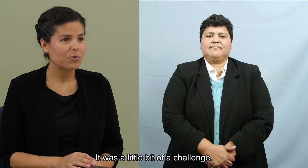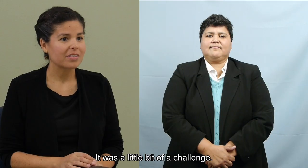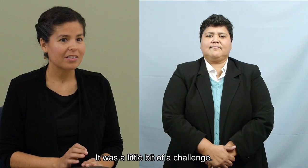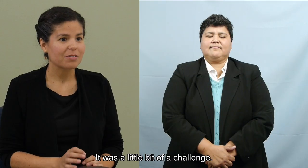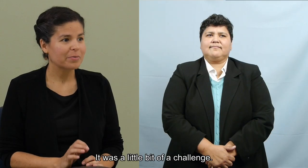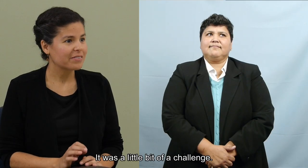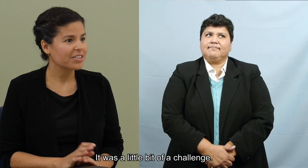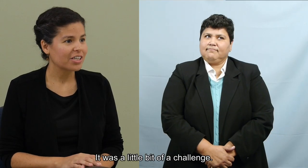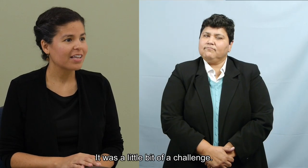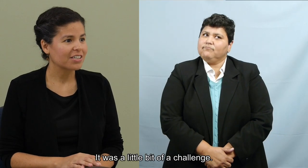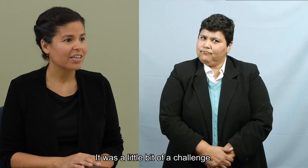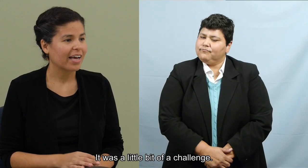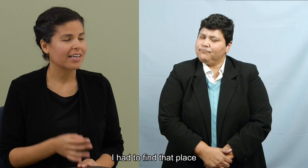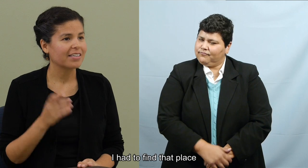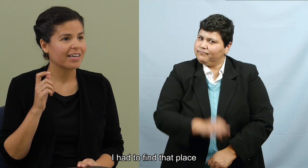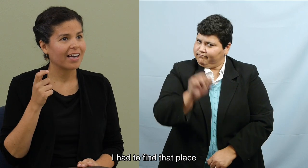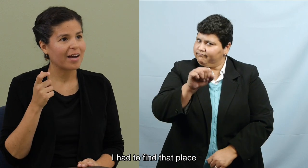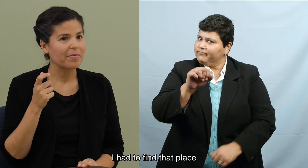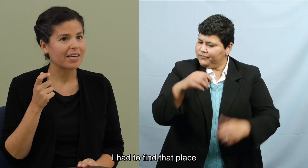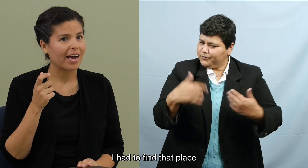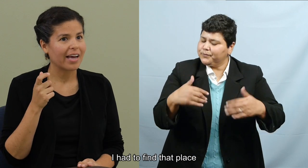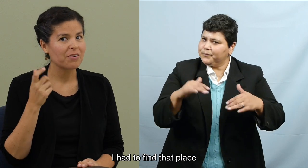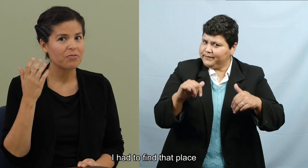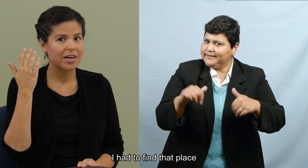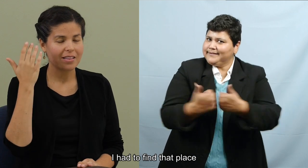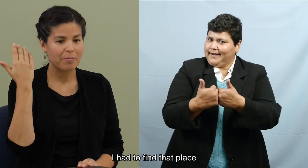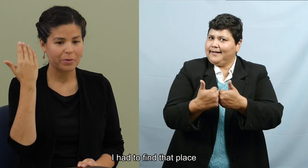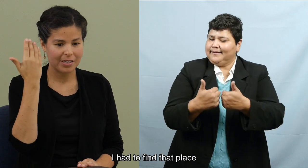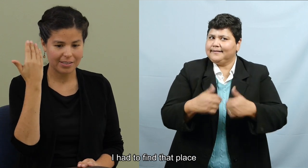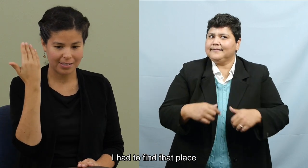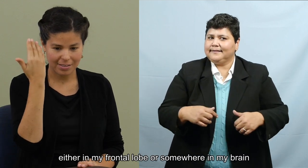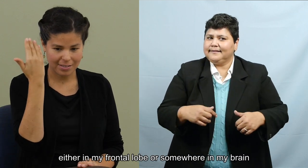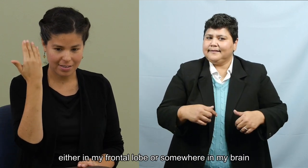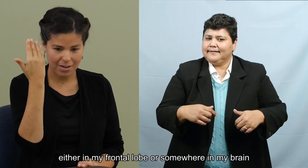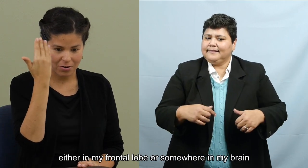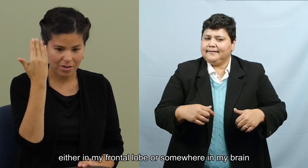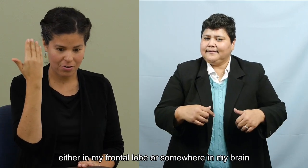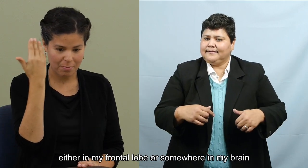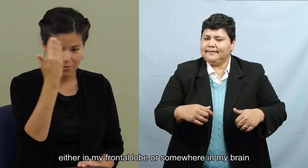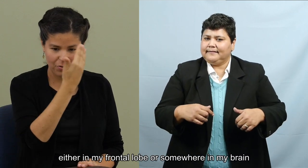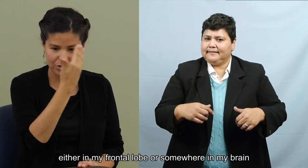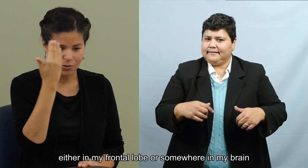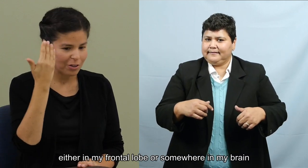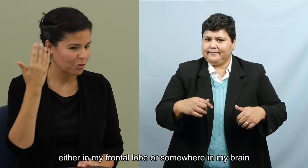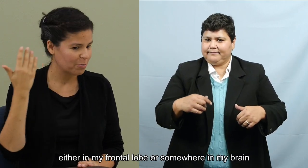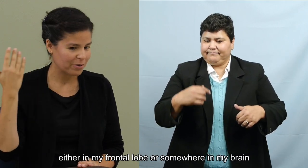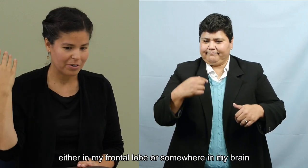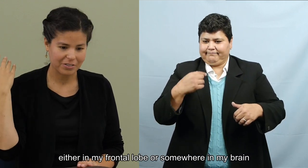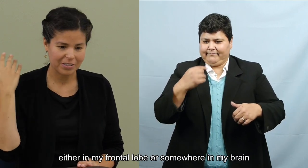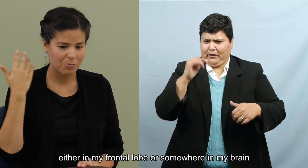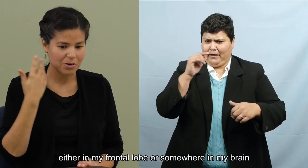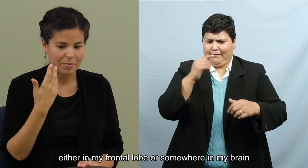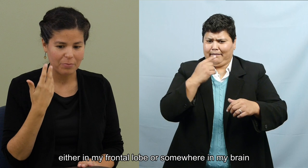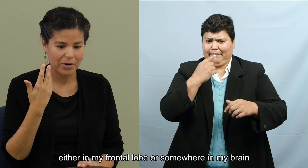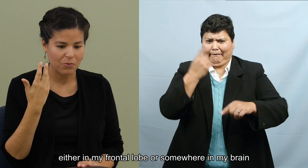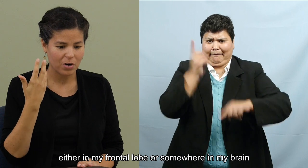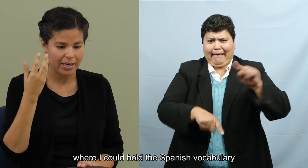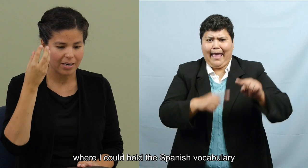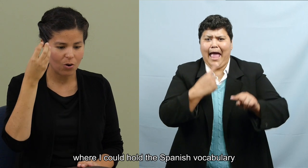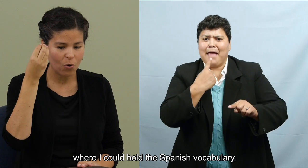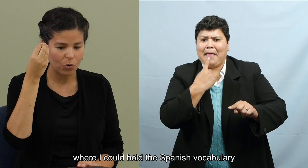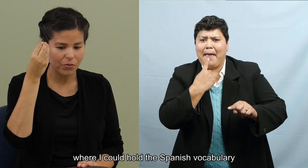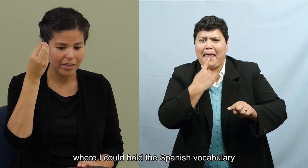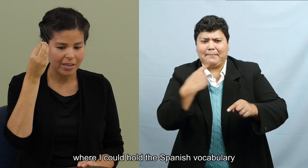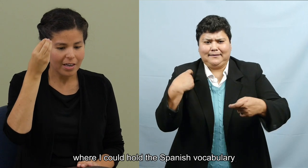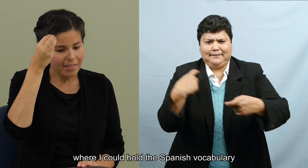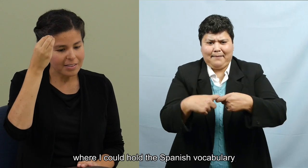It was a little bit of a challenge. I had to find that place, you know, either in my frontal lobe or somewhere in my brain where